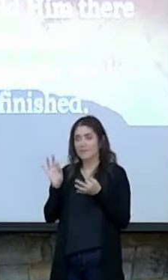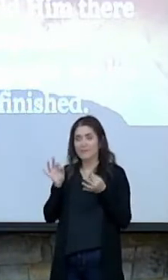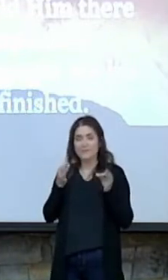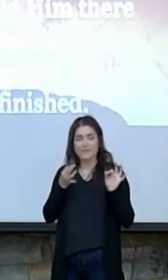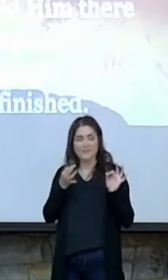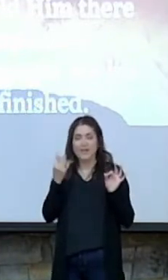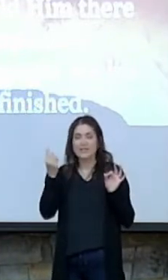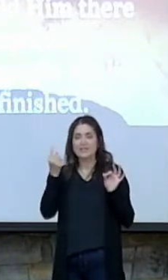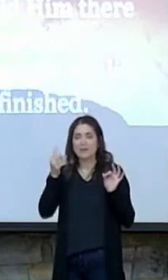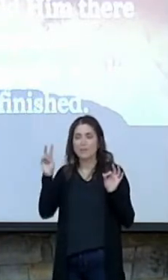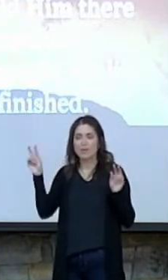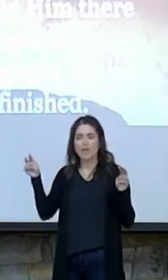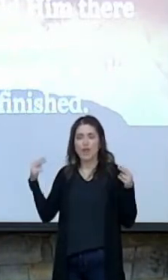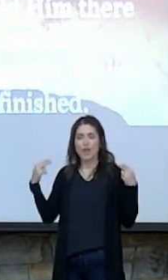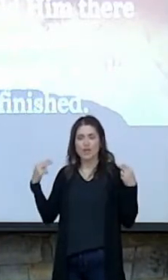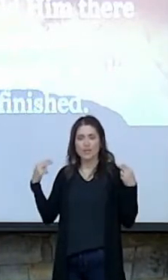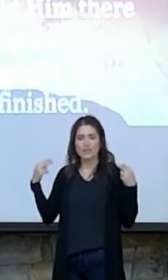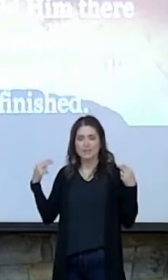somebody was looking at me.